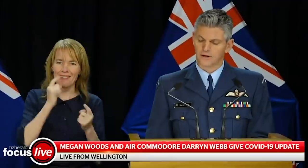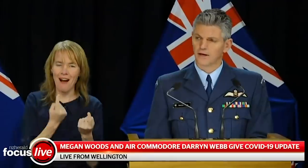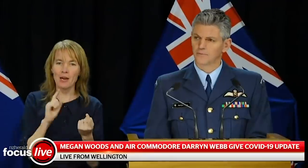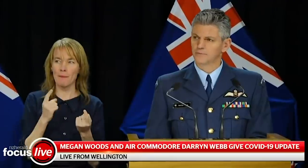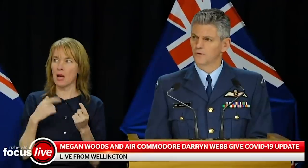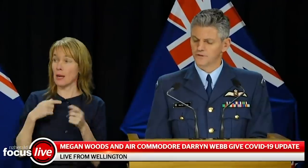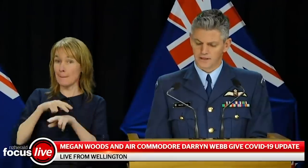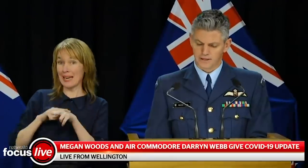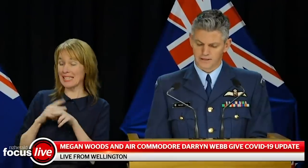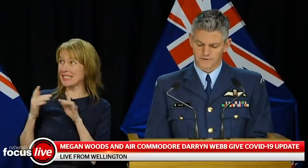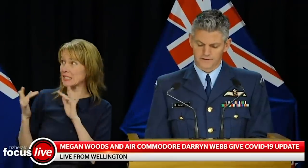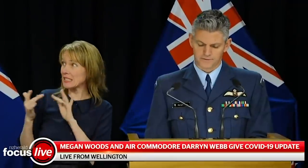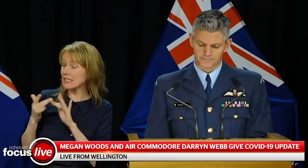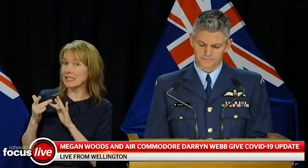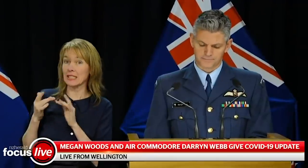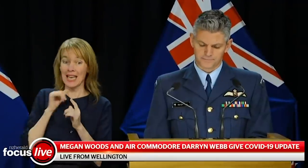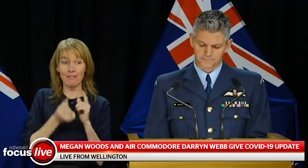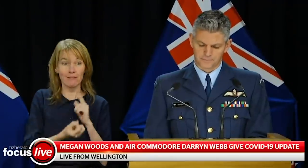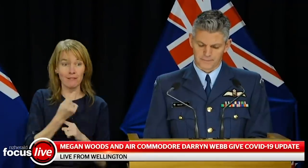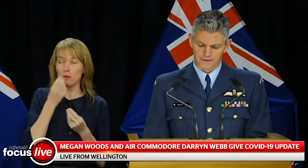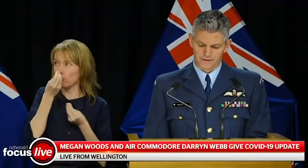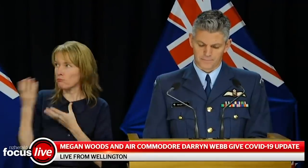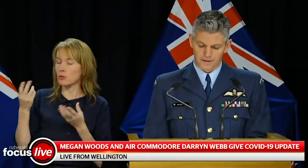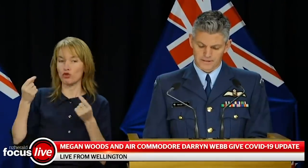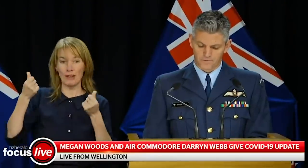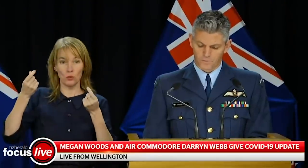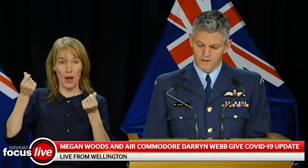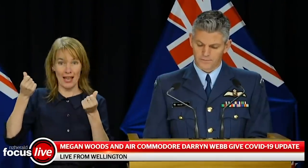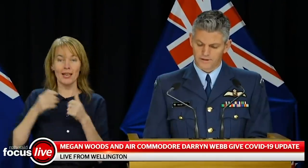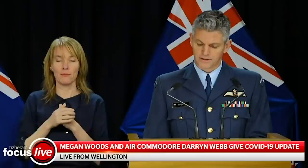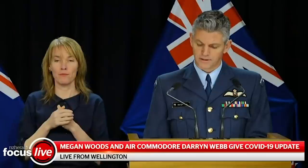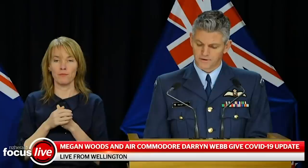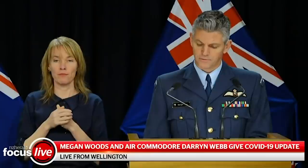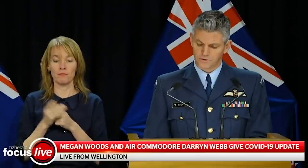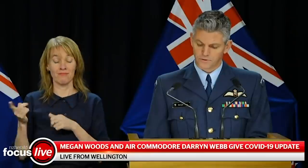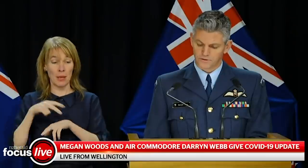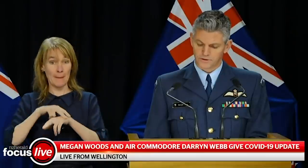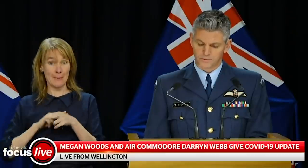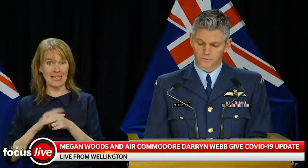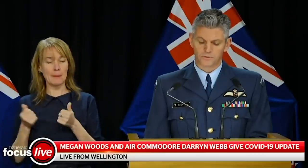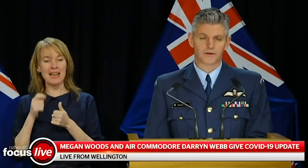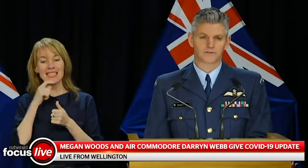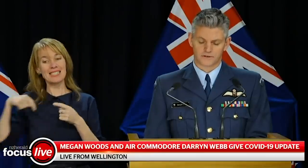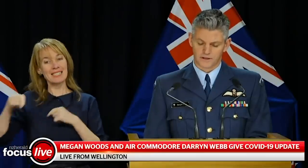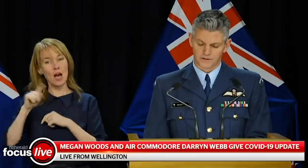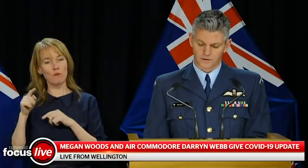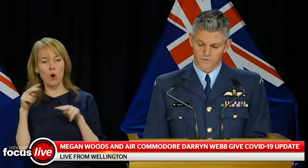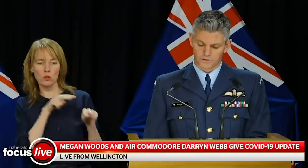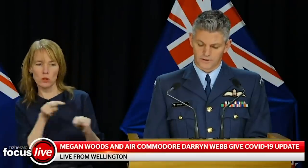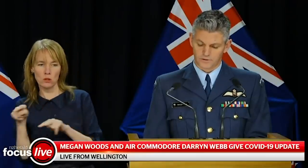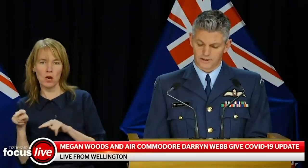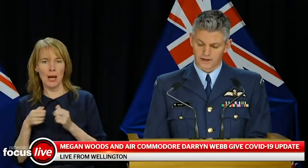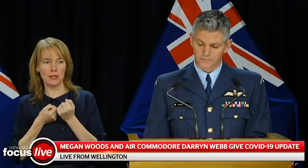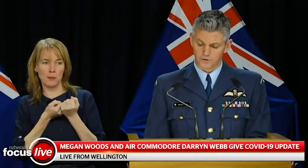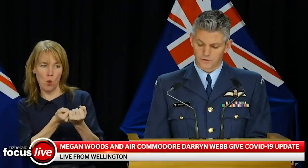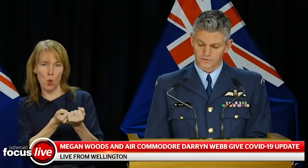activity and respond to any events. The police have already committed significant resources to support managed isolation and